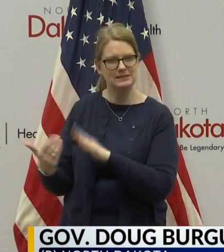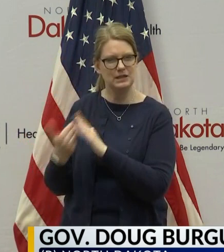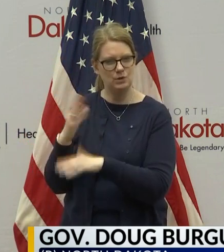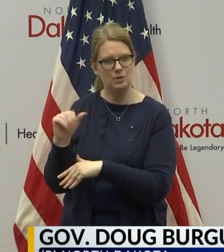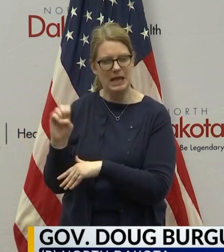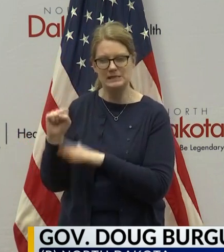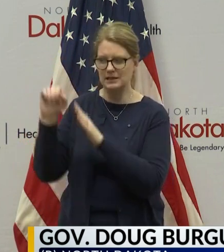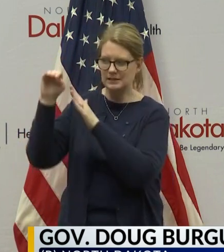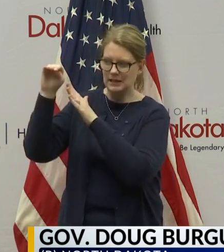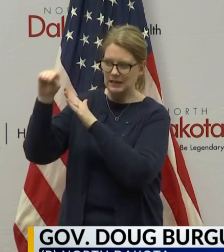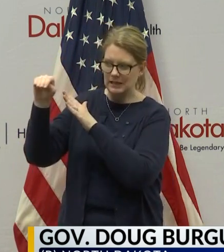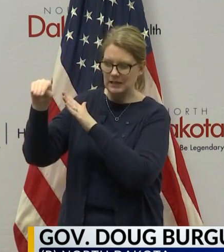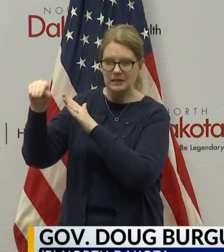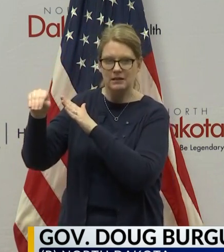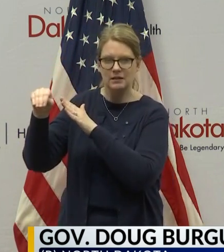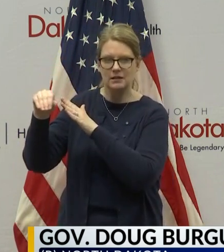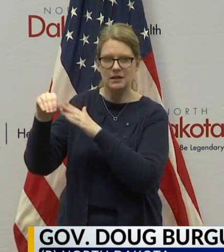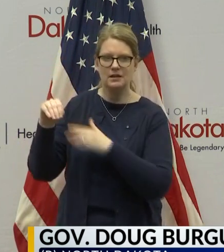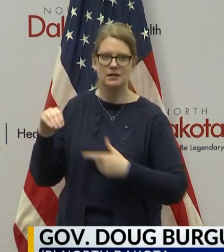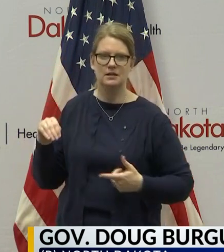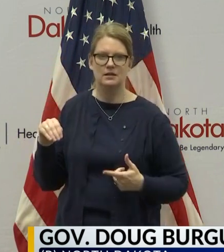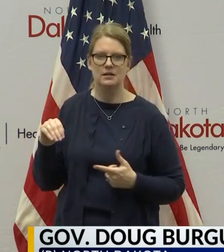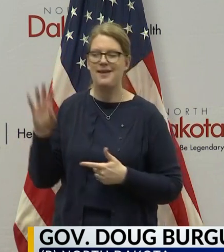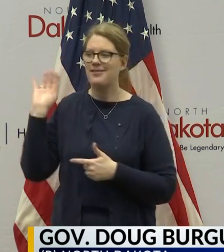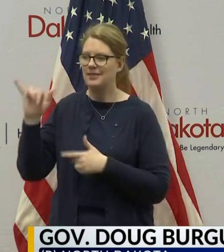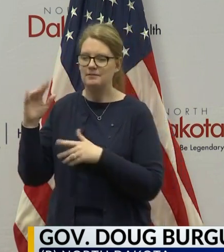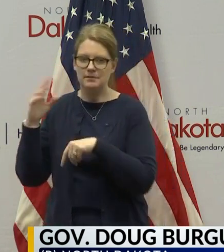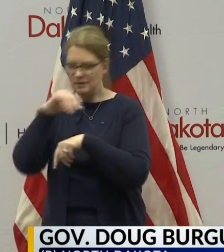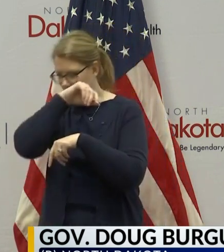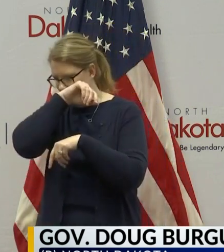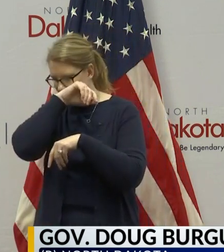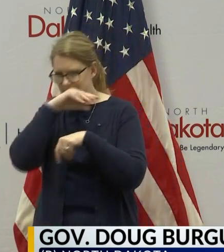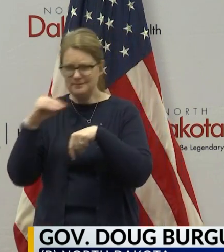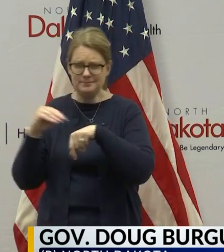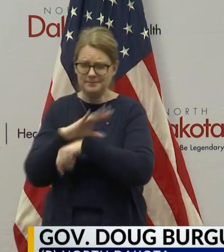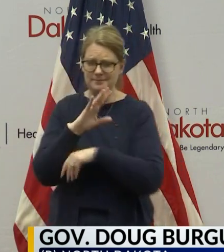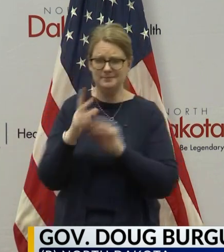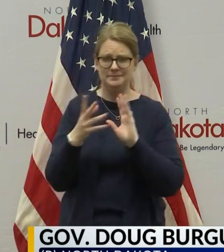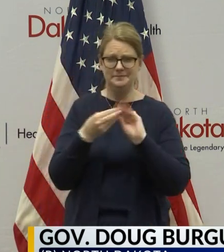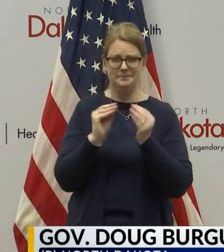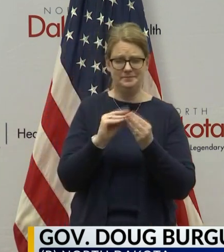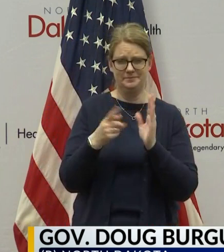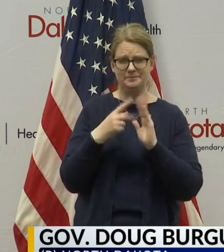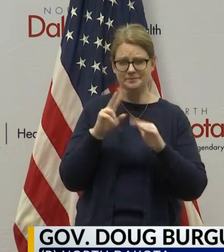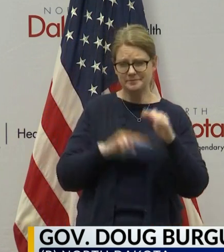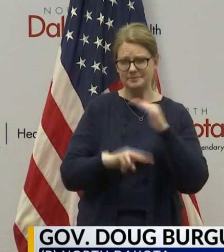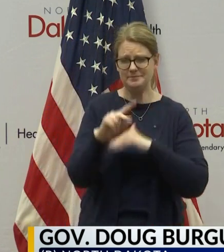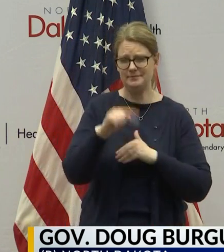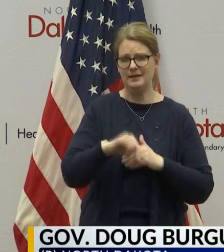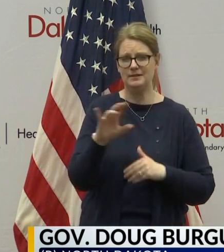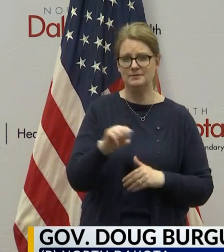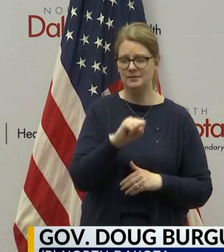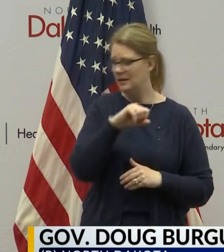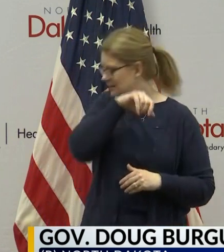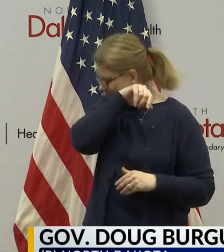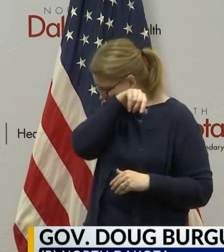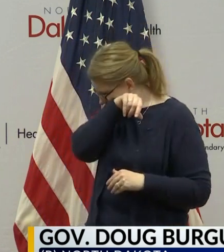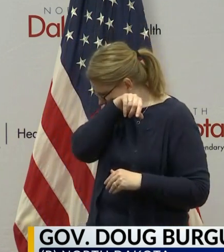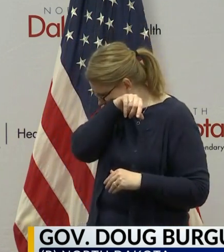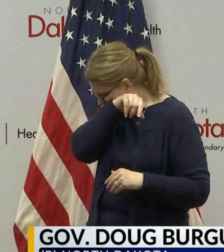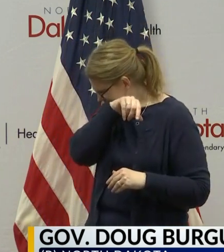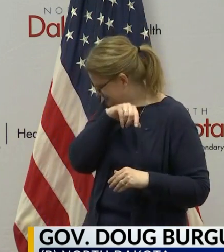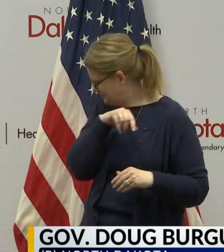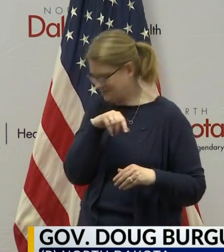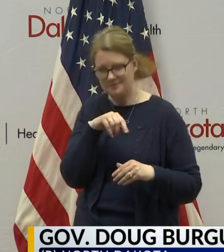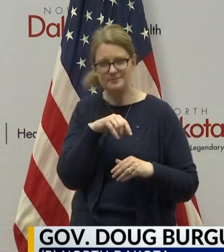new cases. When that's happening, that's influencing the models in the United States. I mean, some of the, some of the inability to predict,